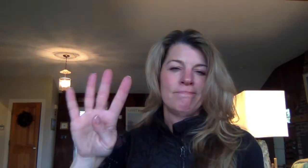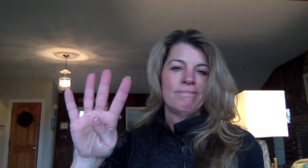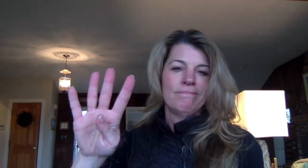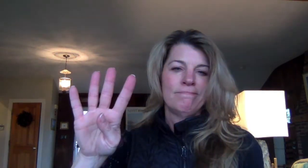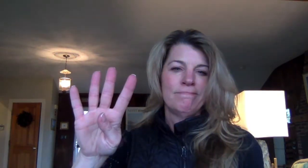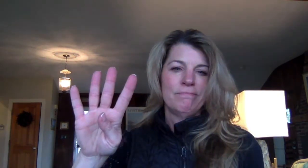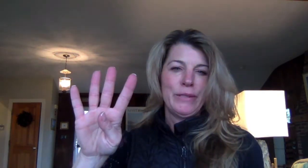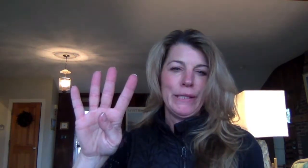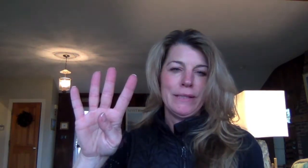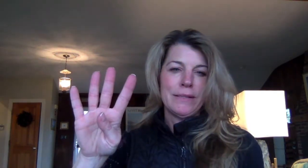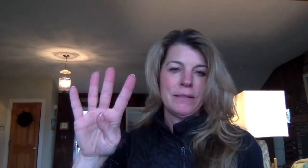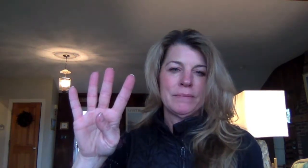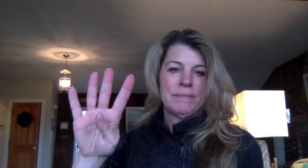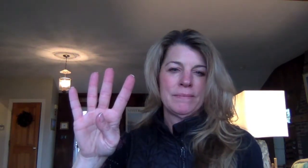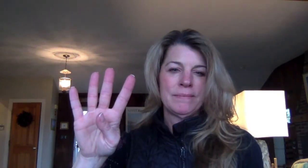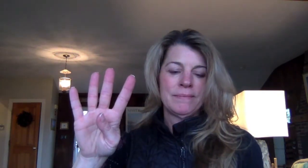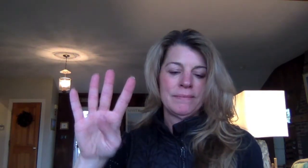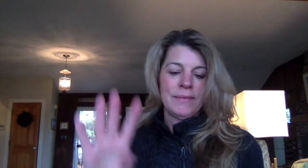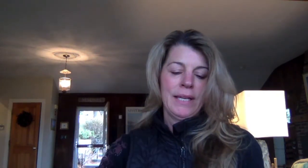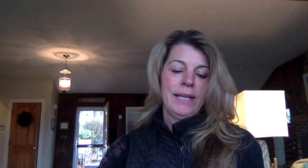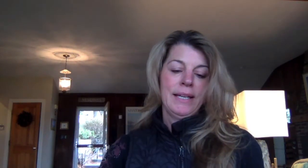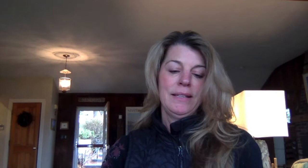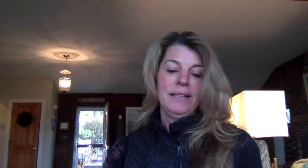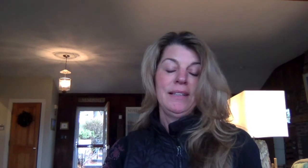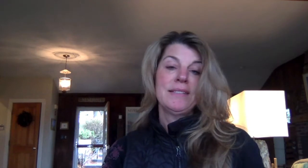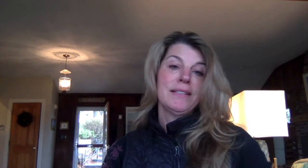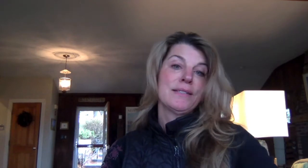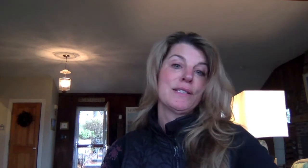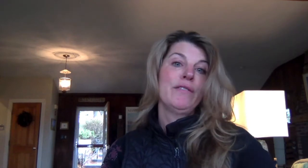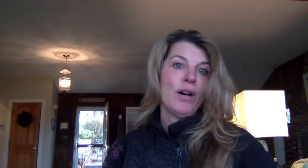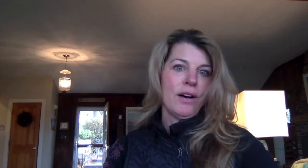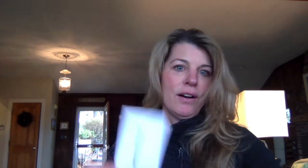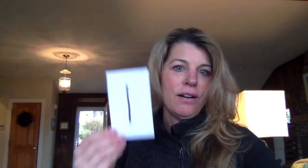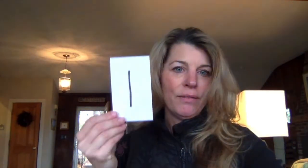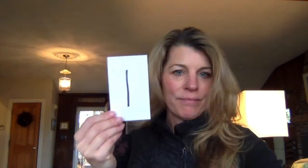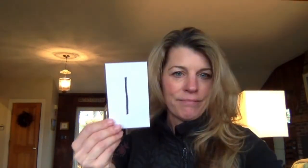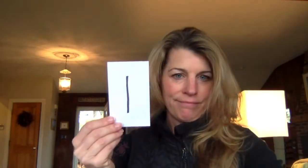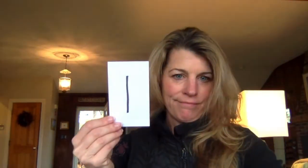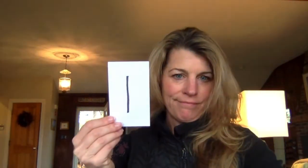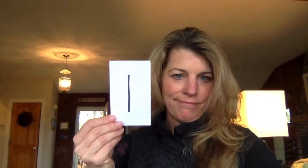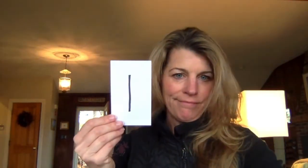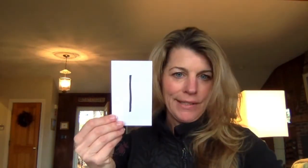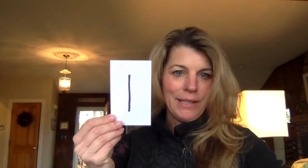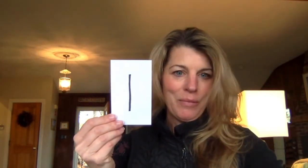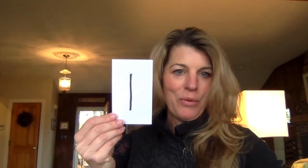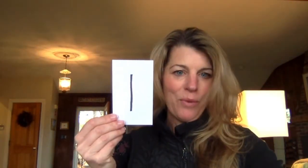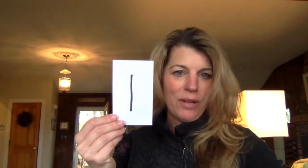pretty easy and the easiest of all the number one